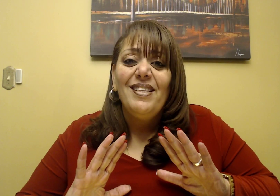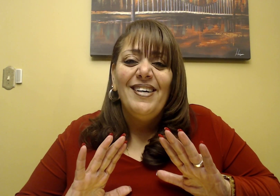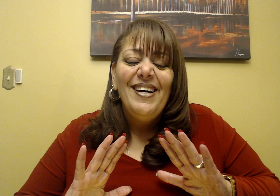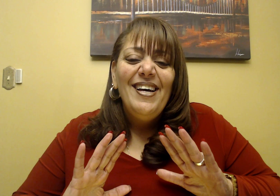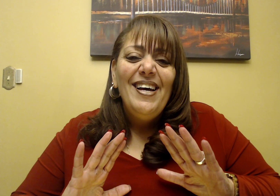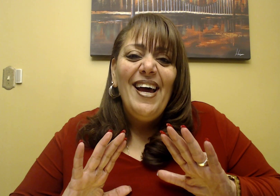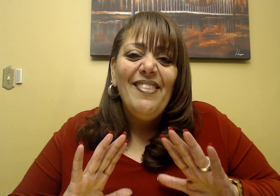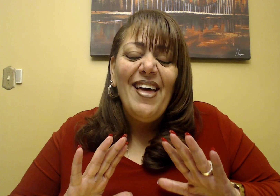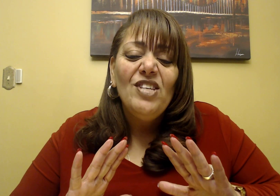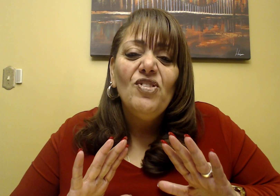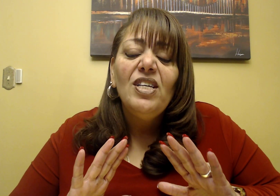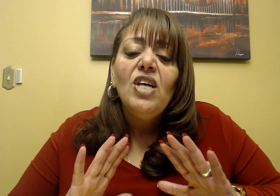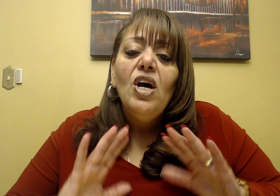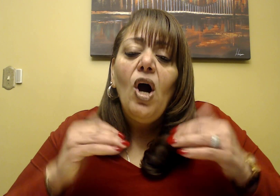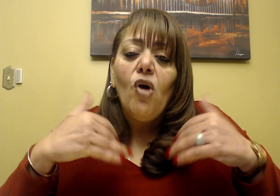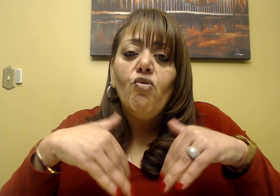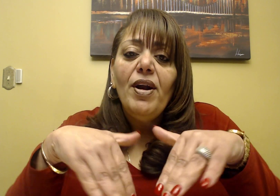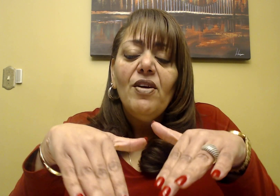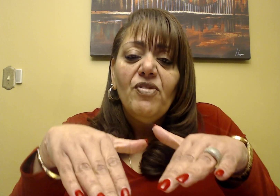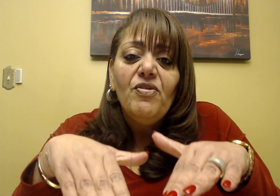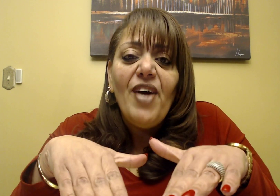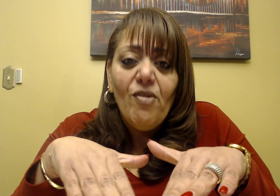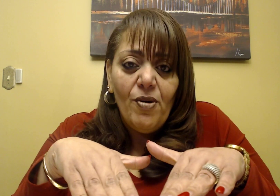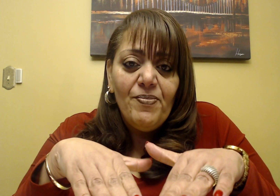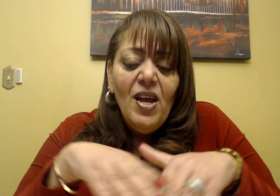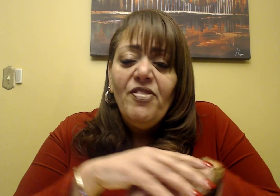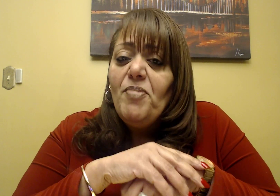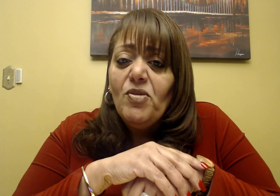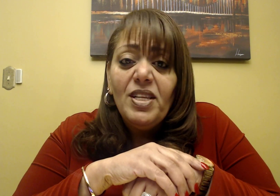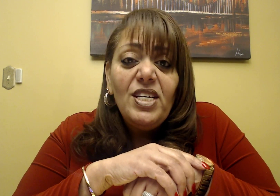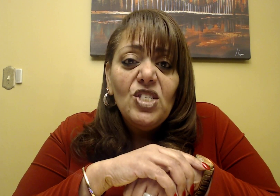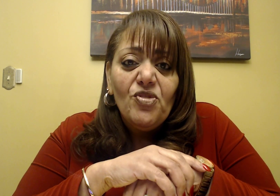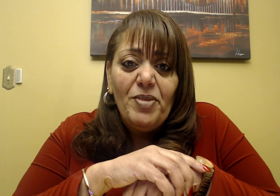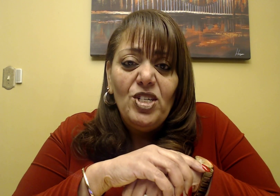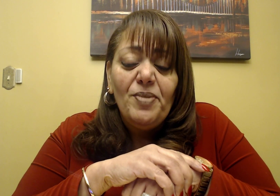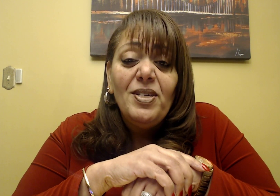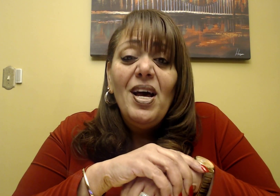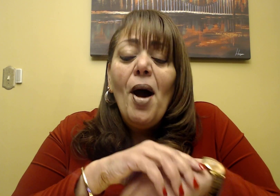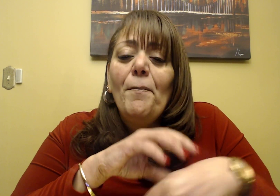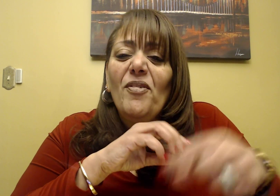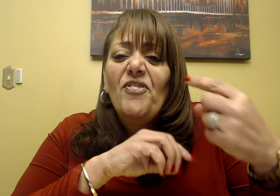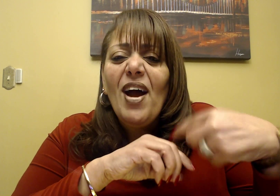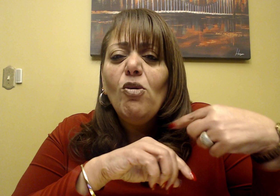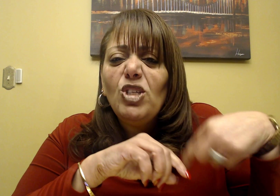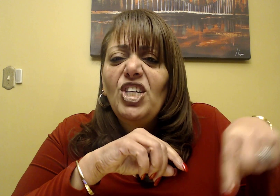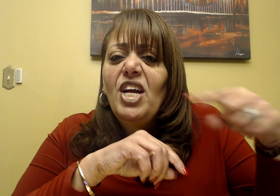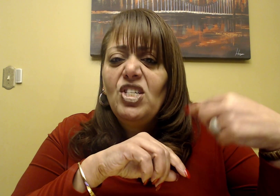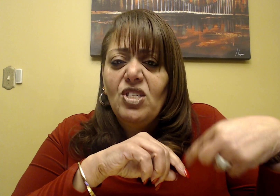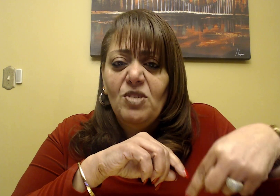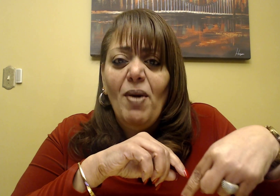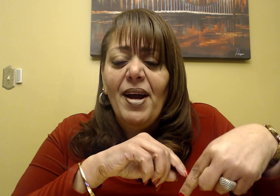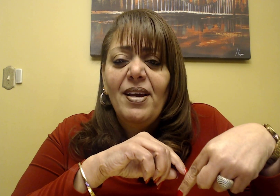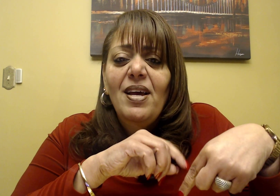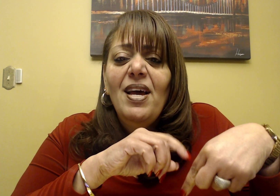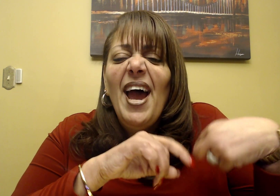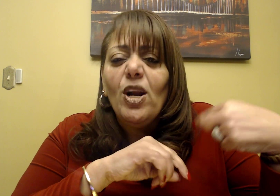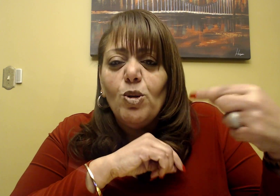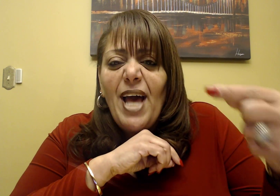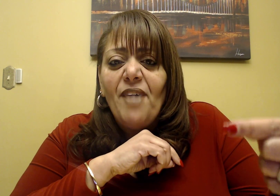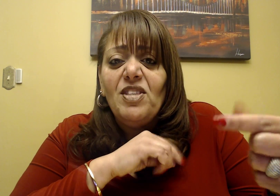the, and the Israelis are running from Pharaoh. They've been released from Egypt, but Pharaoh changes his mind and goes after them